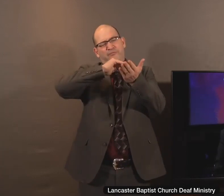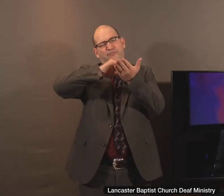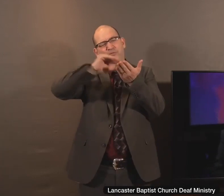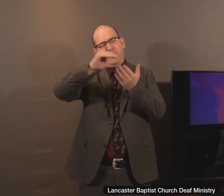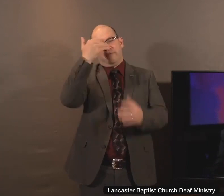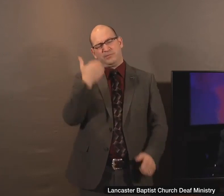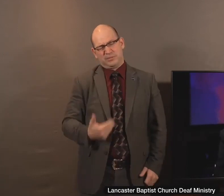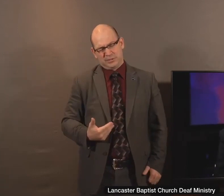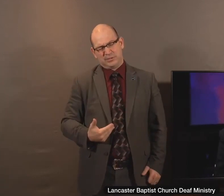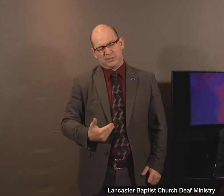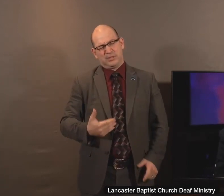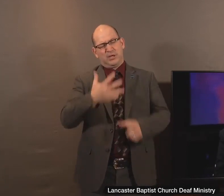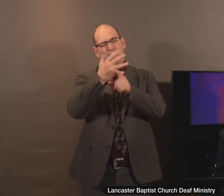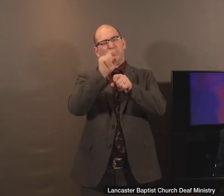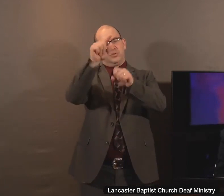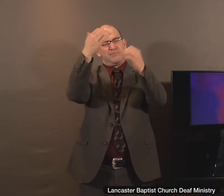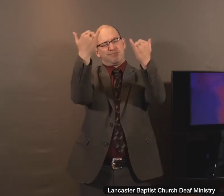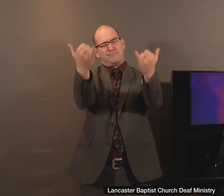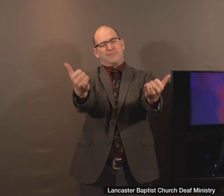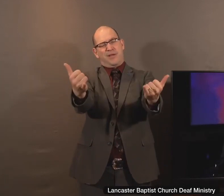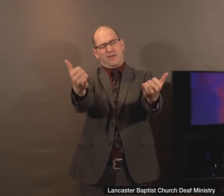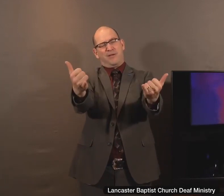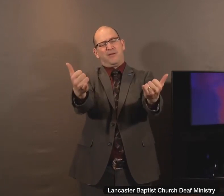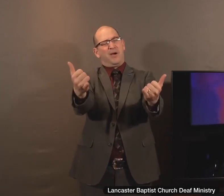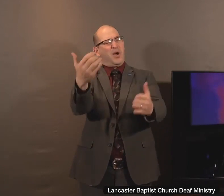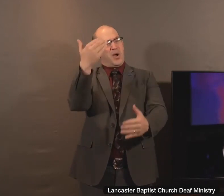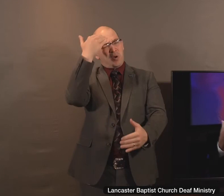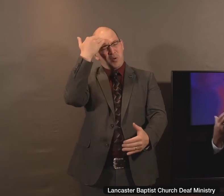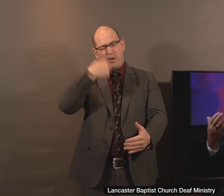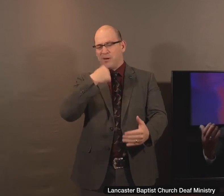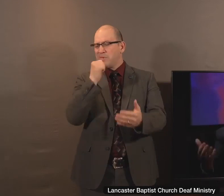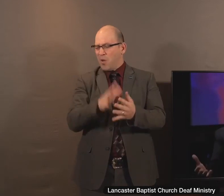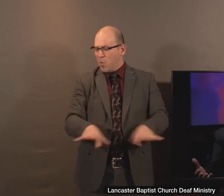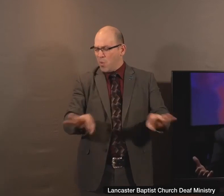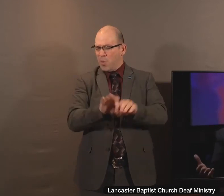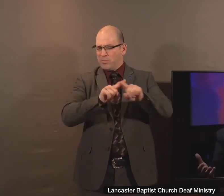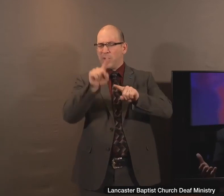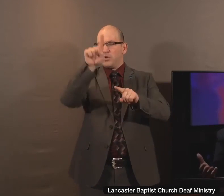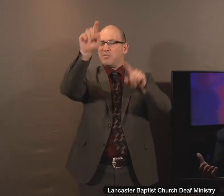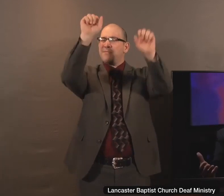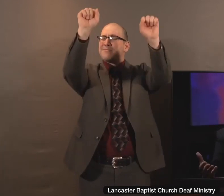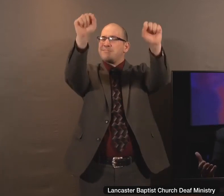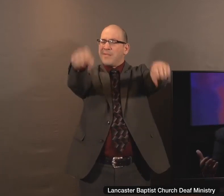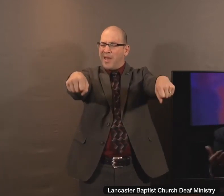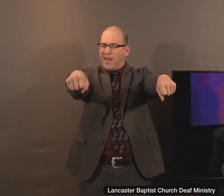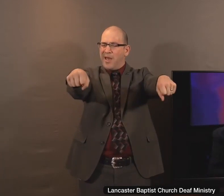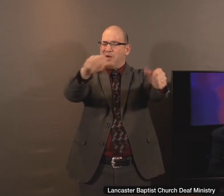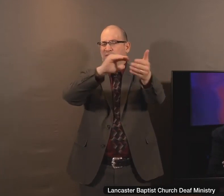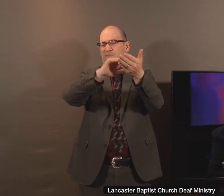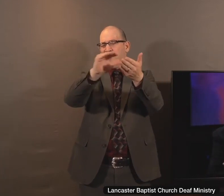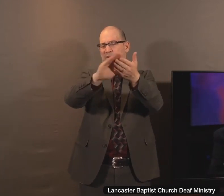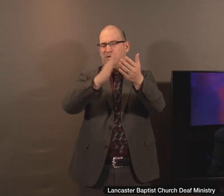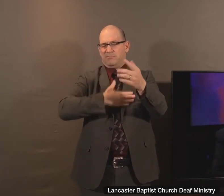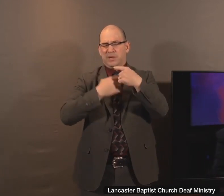I'm trusting you. I know I'm not worthy, but I believe you are worthy. So I ask you to be my savior